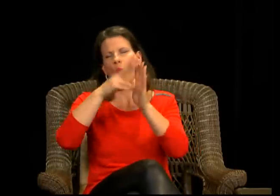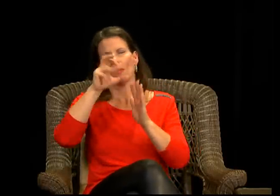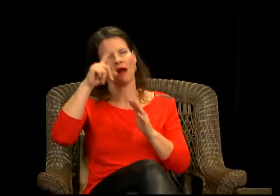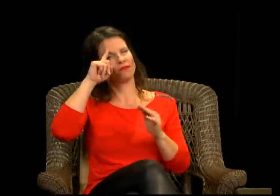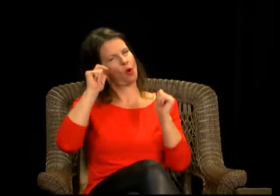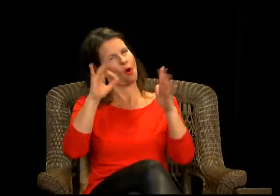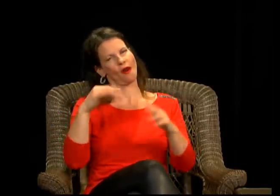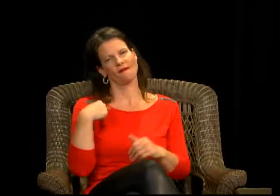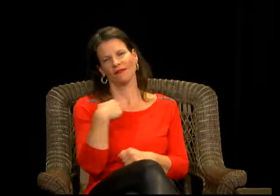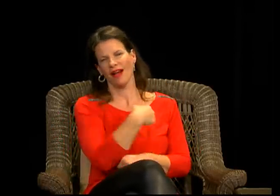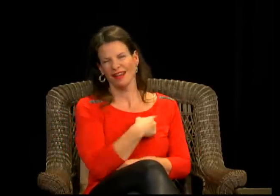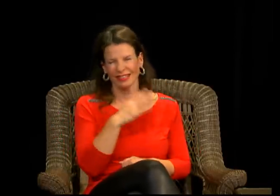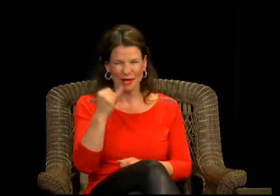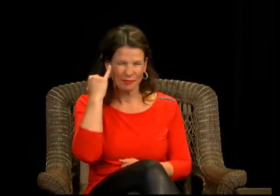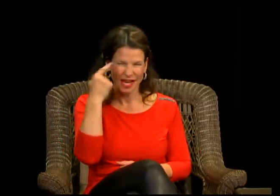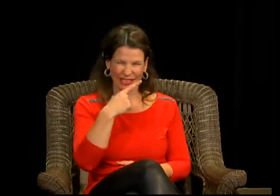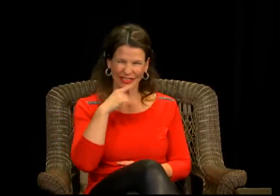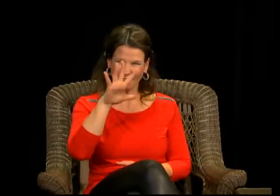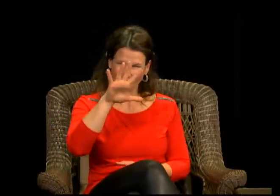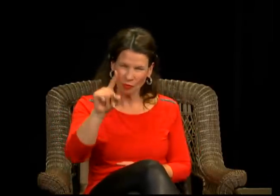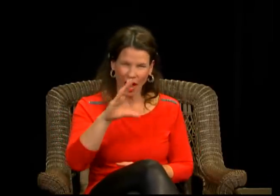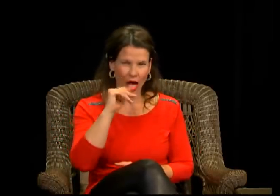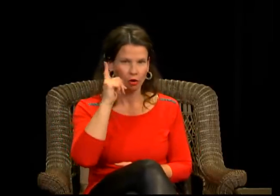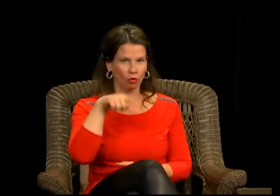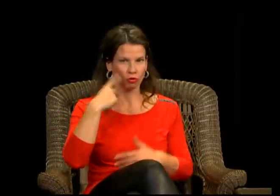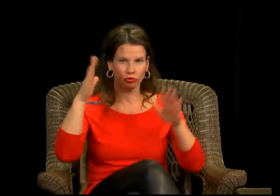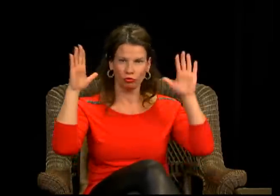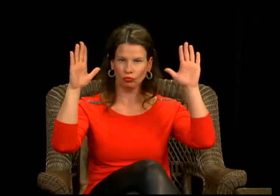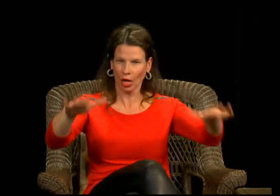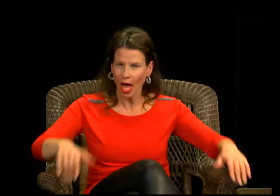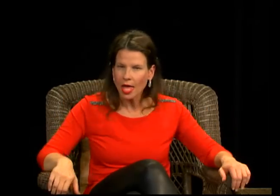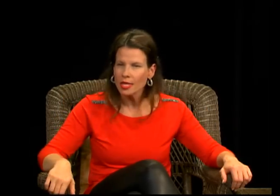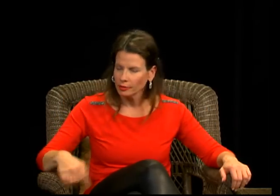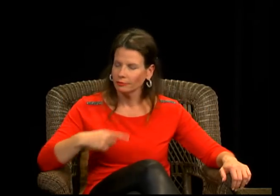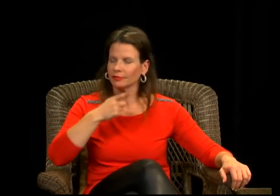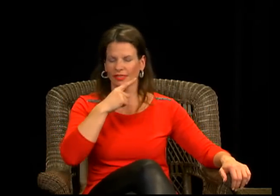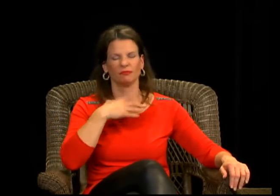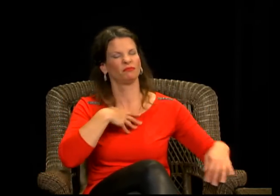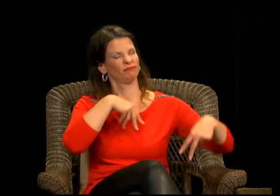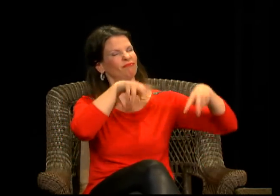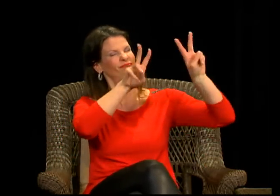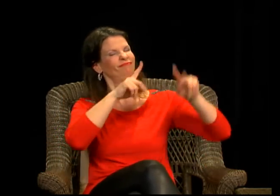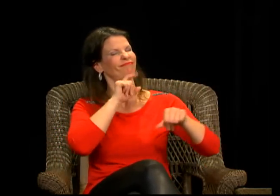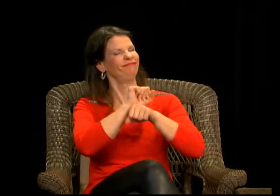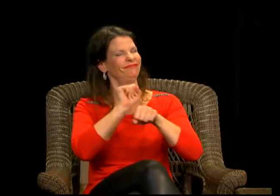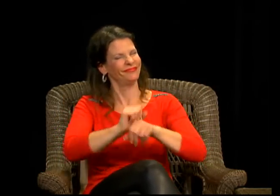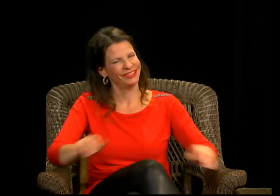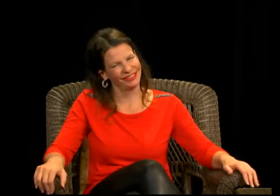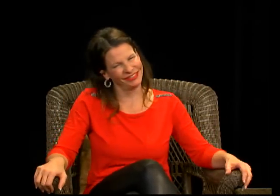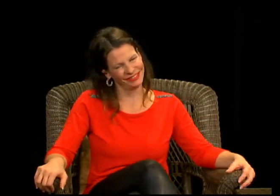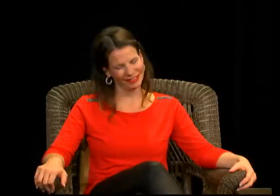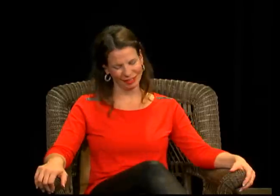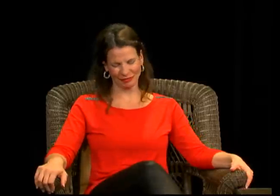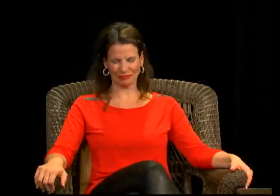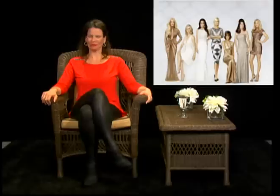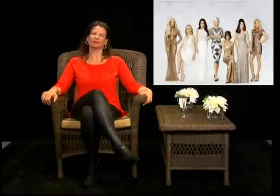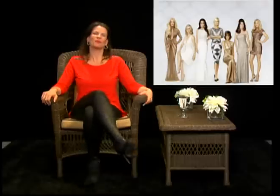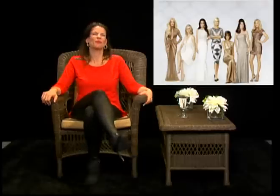foster care. And you should read the article in People Magazine. It's really great. I mean, she's 51. She looks fantastic. I